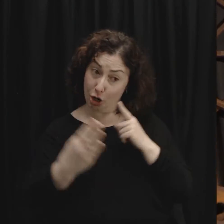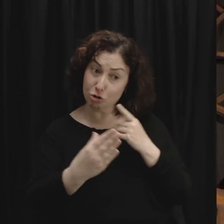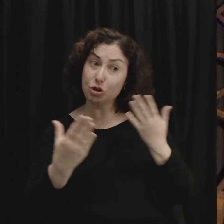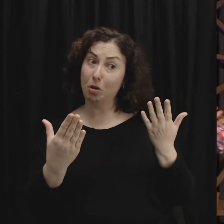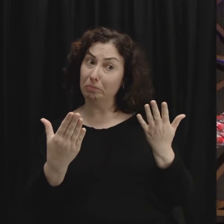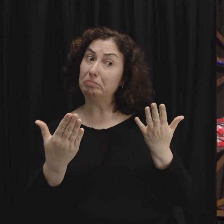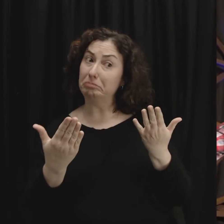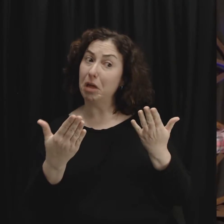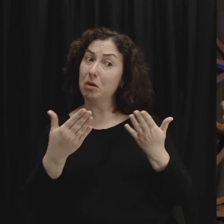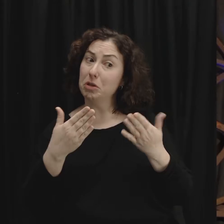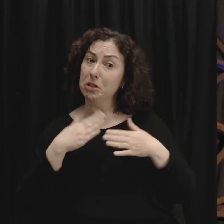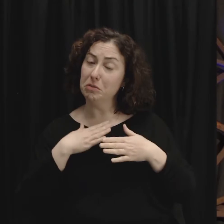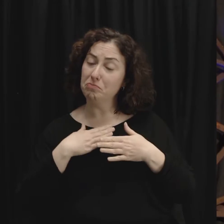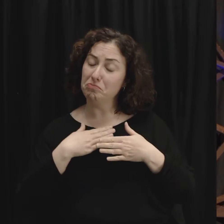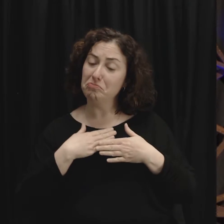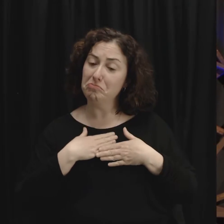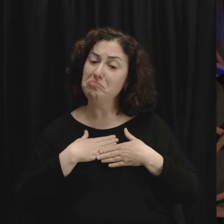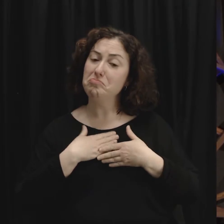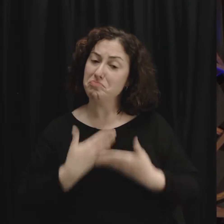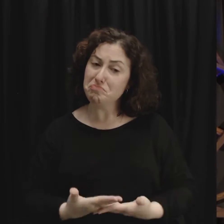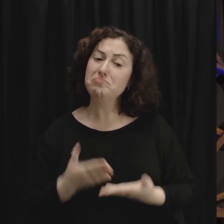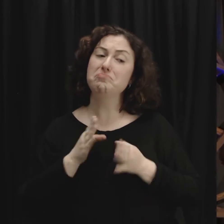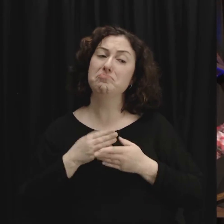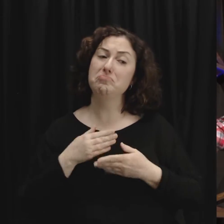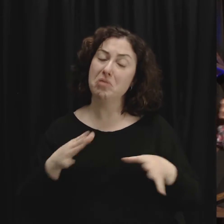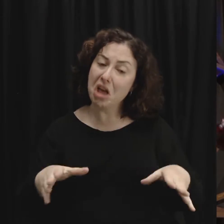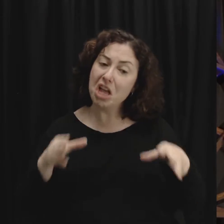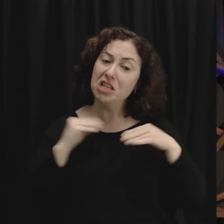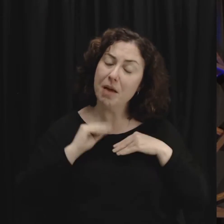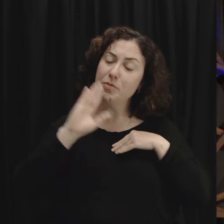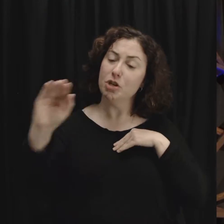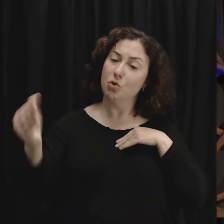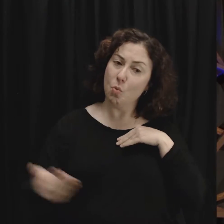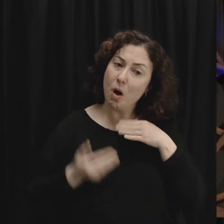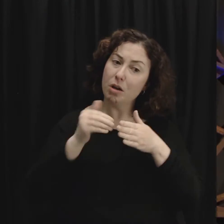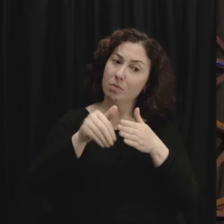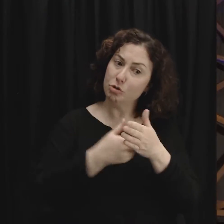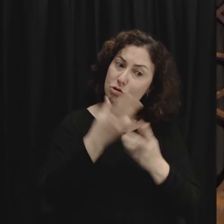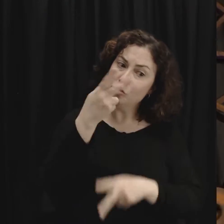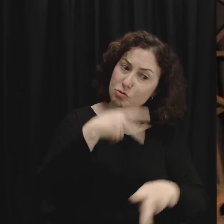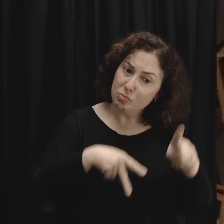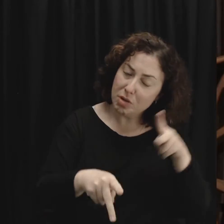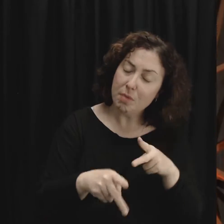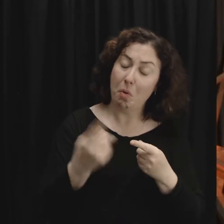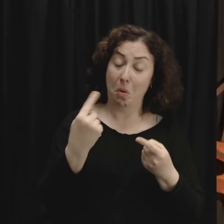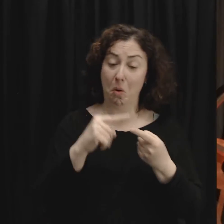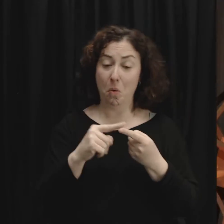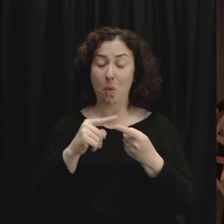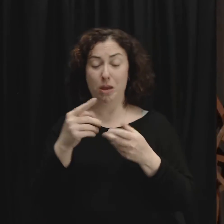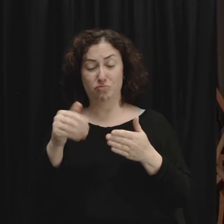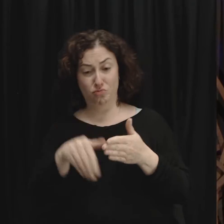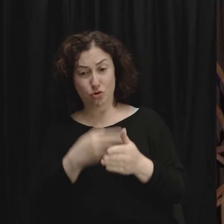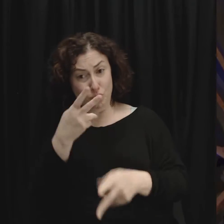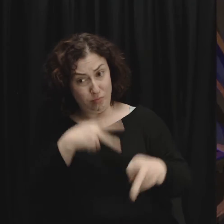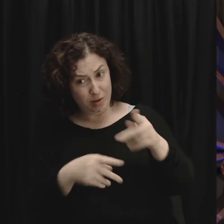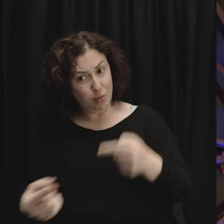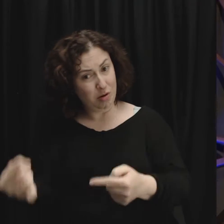and welcoming to those who come in that are from the outside. And when people come, my full expectation, by the way,